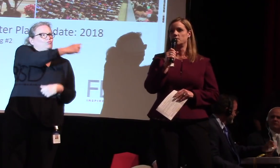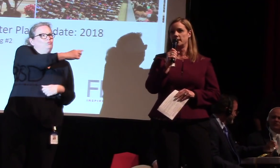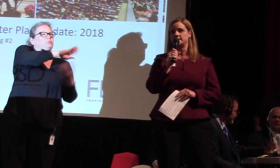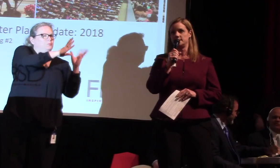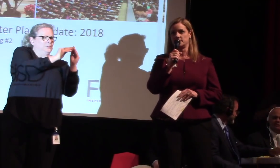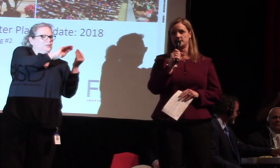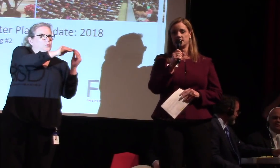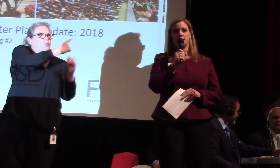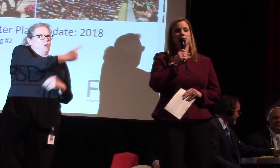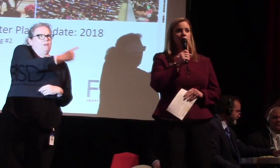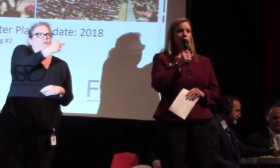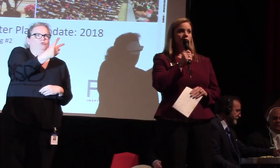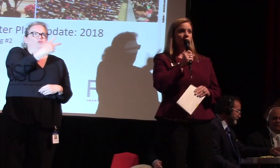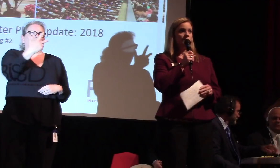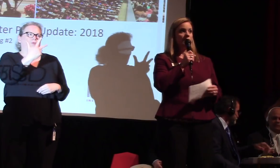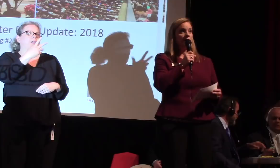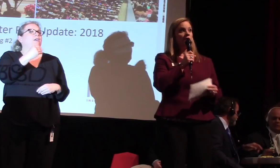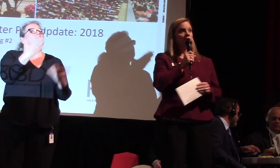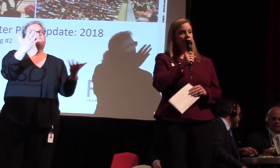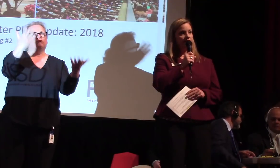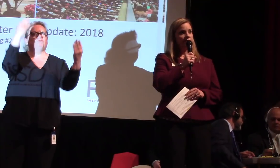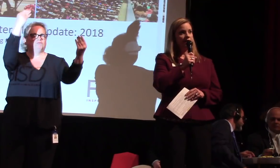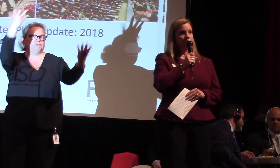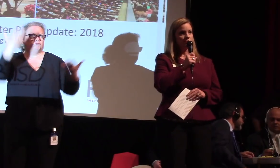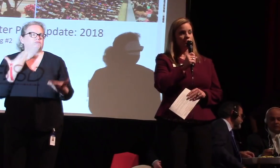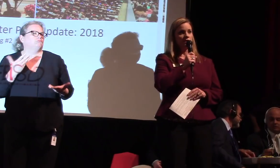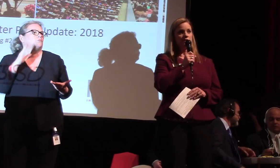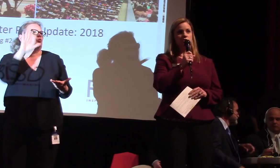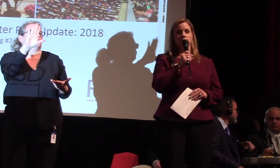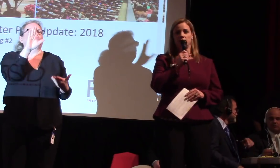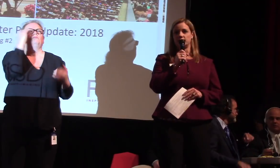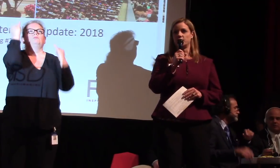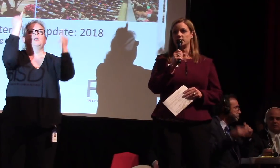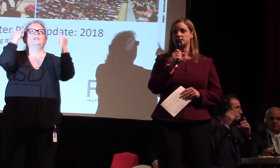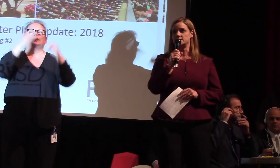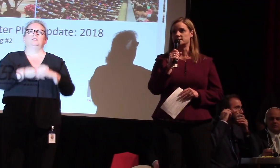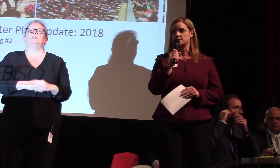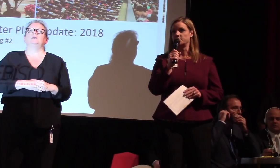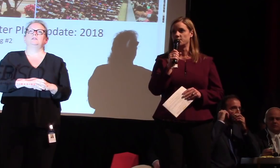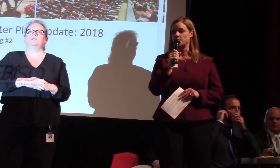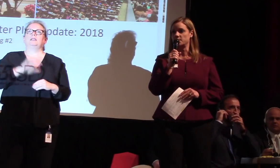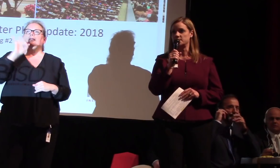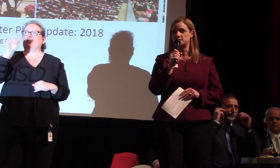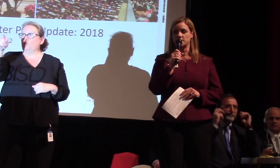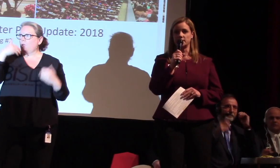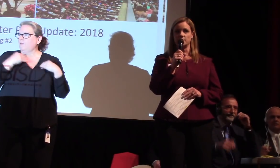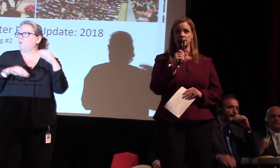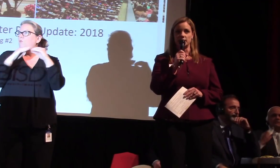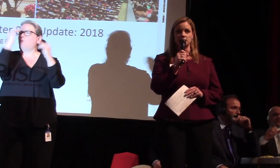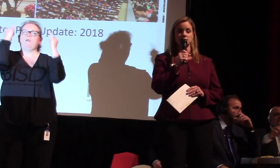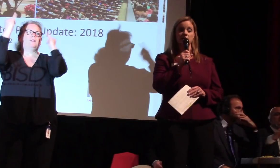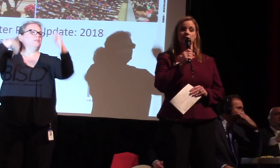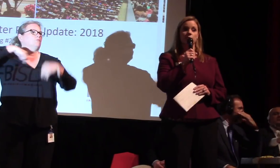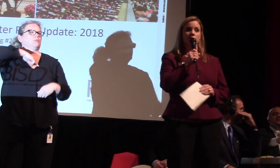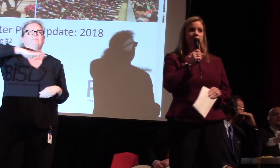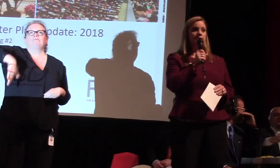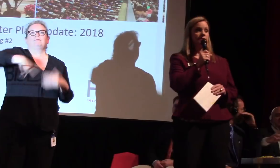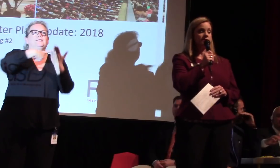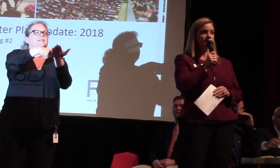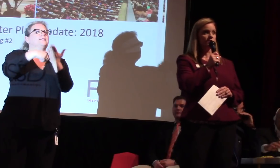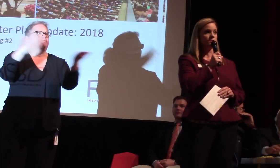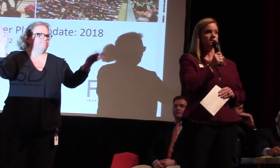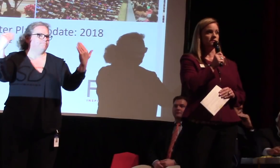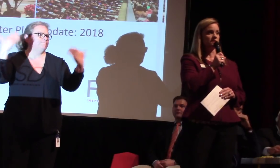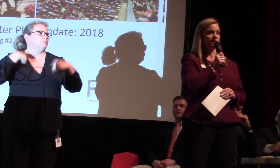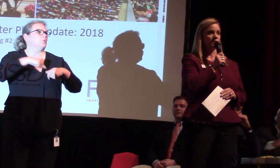share your own ideas that we may not already have captured and that you would like for us to discuss further with the steering committee as the process